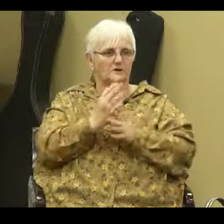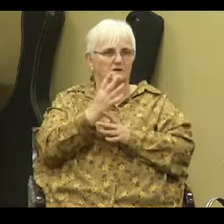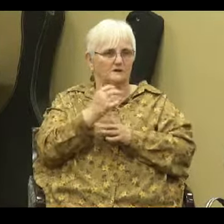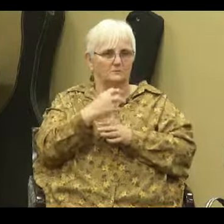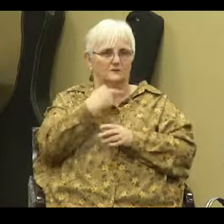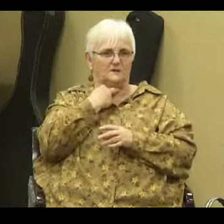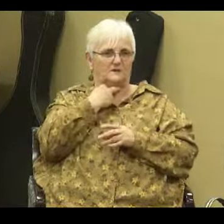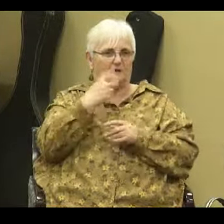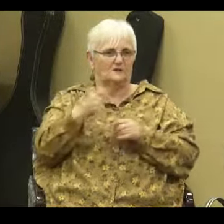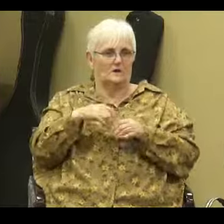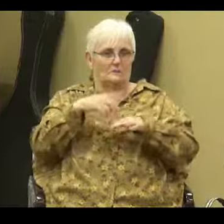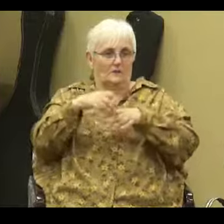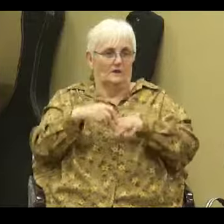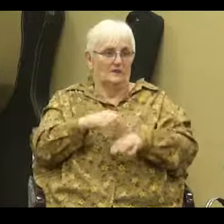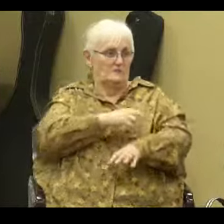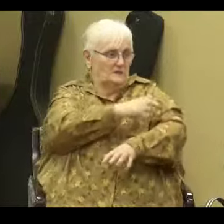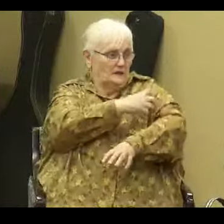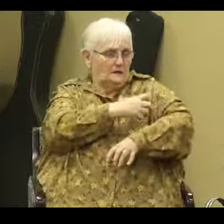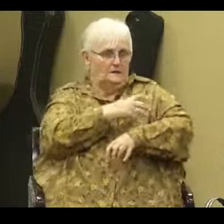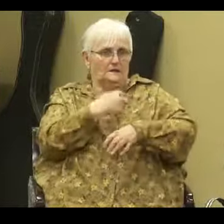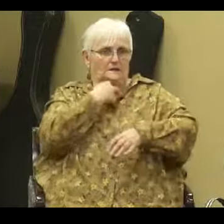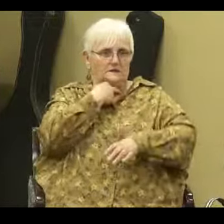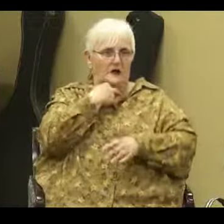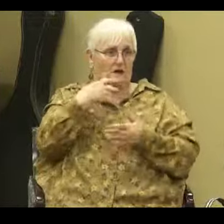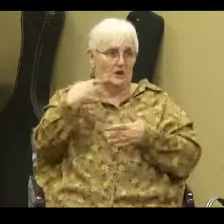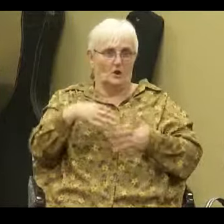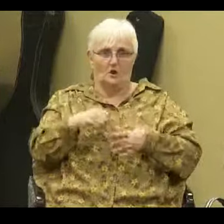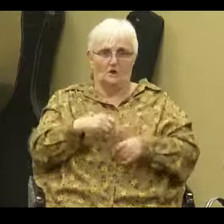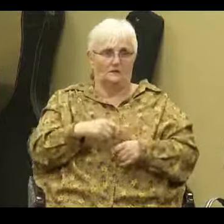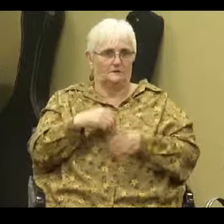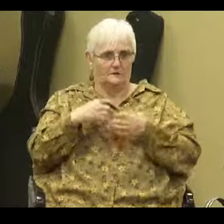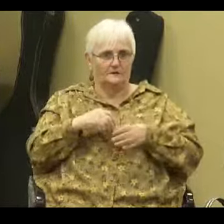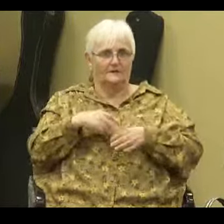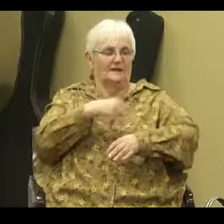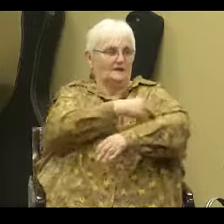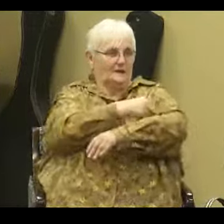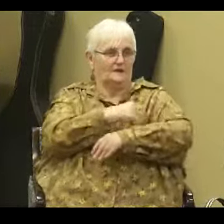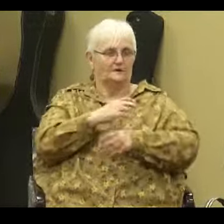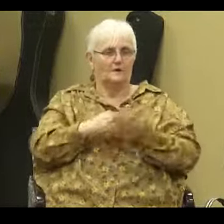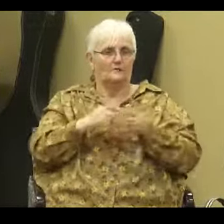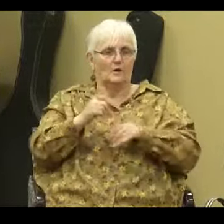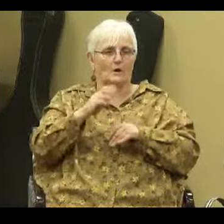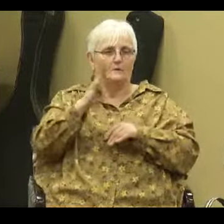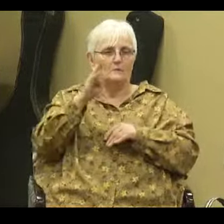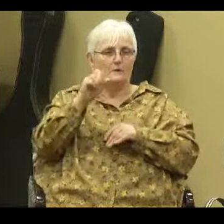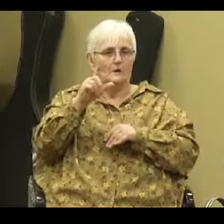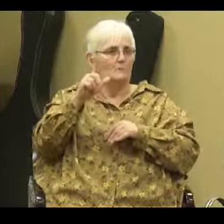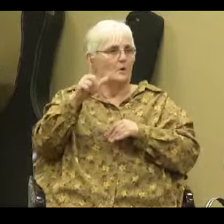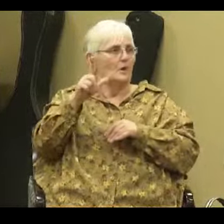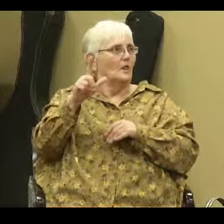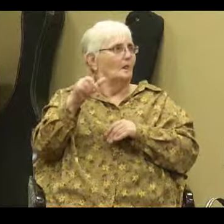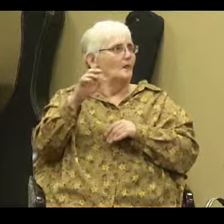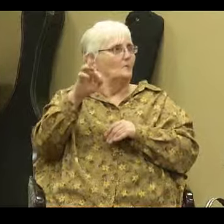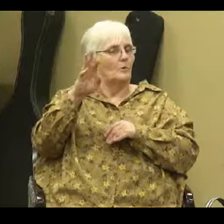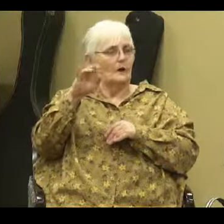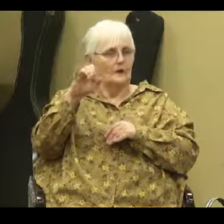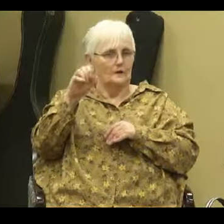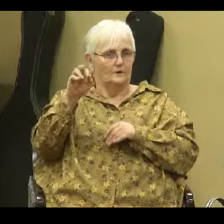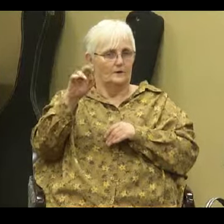you run into them, it's not pretty. There were some called bull briars, I don't know if you've ever heard of those, those are the